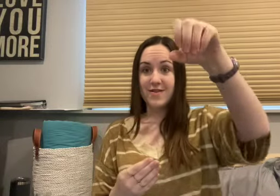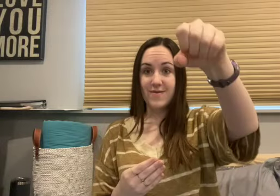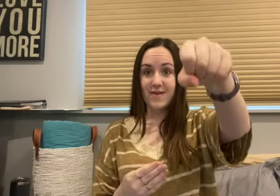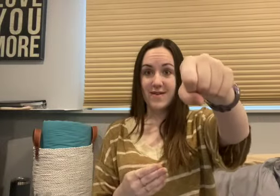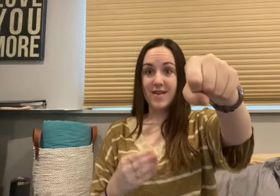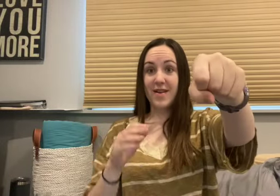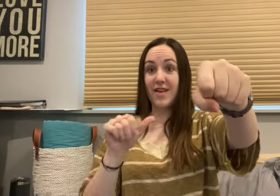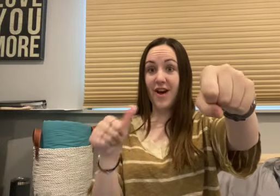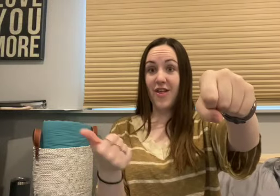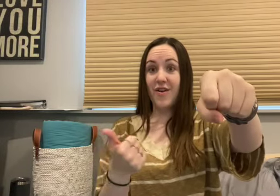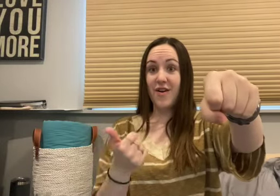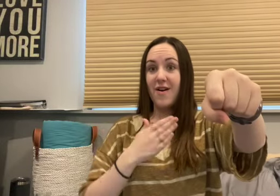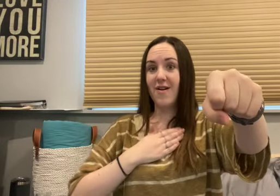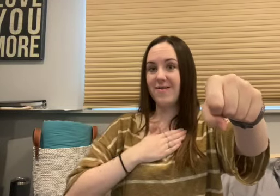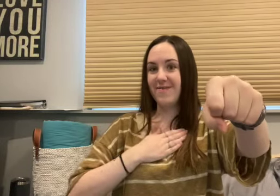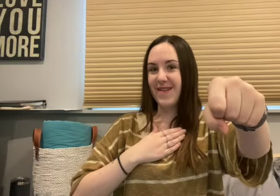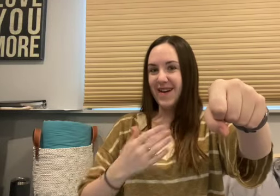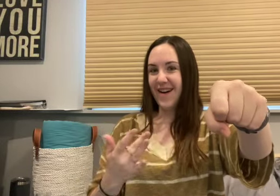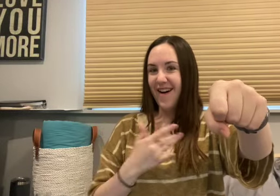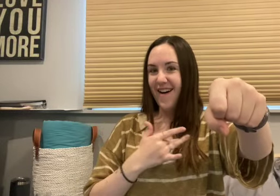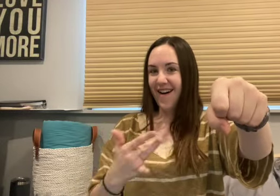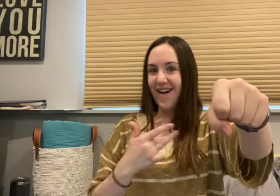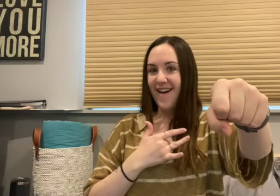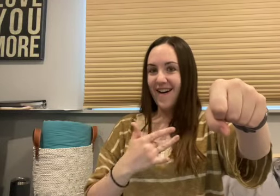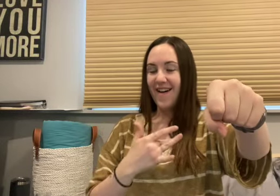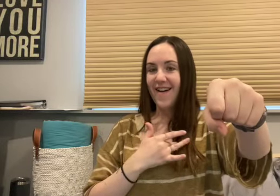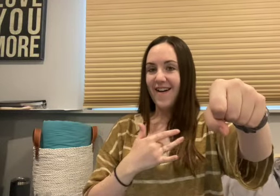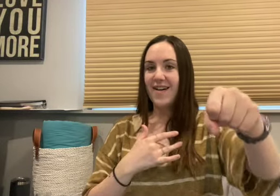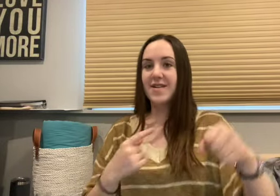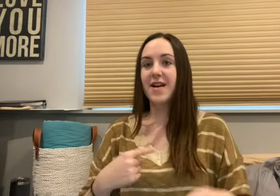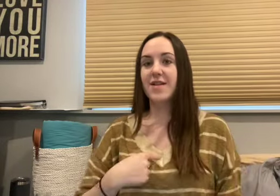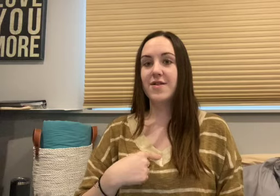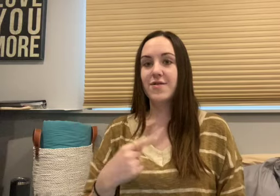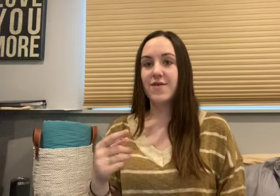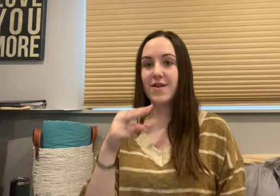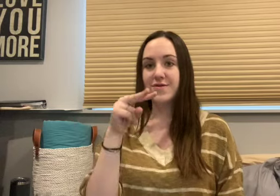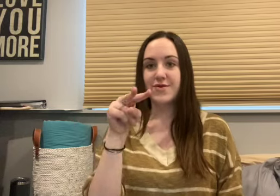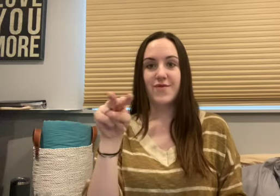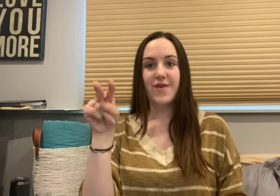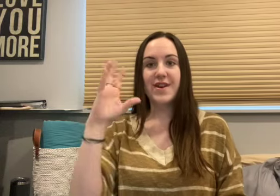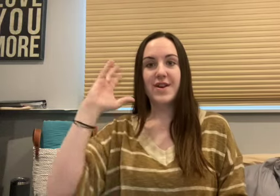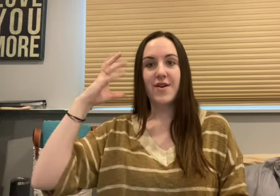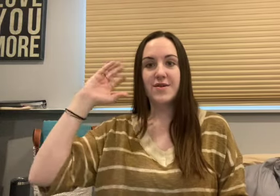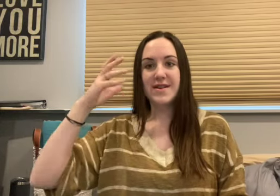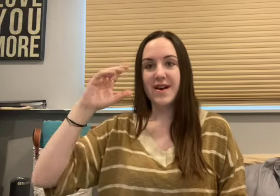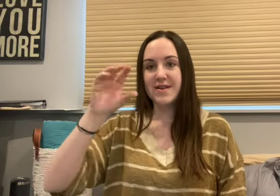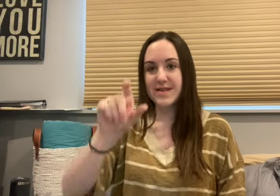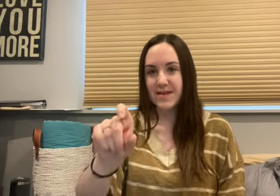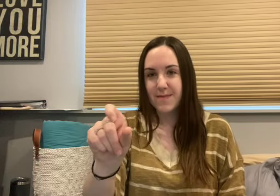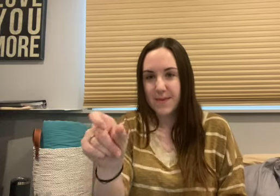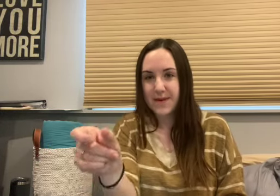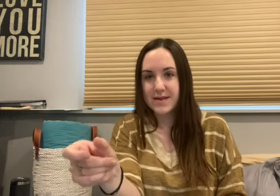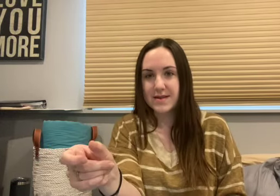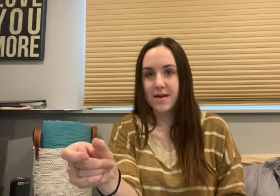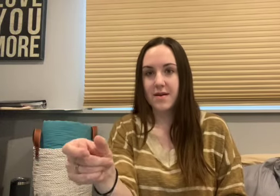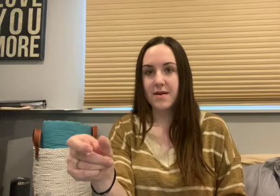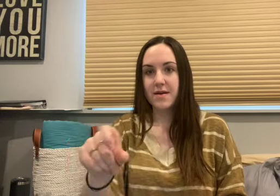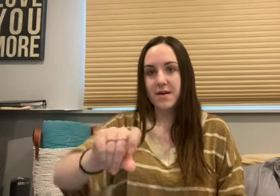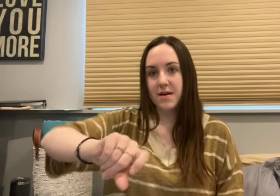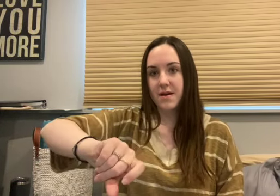wheel, the other on my heart I look around, turn the radio down, he says, baby, is something wrong?